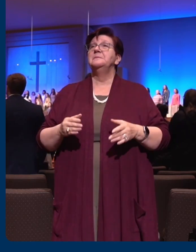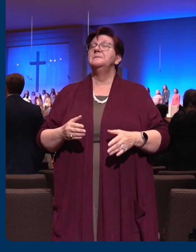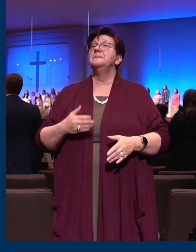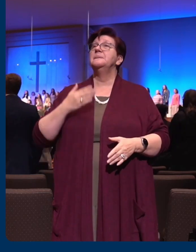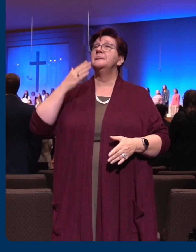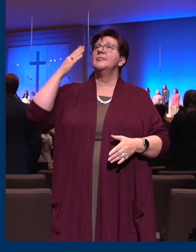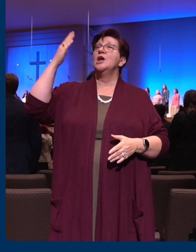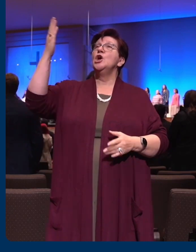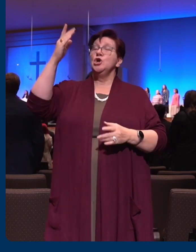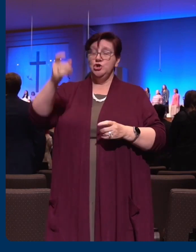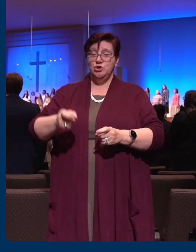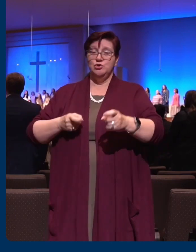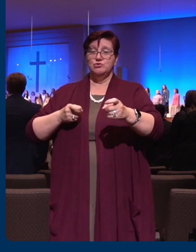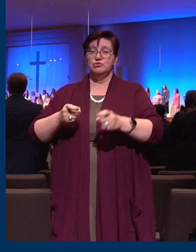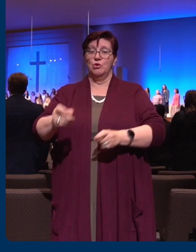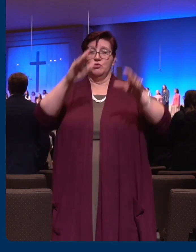You are